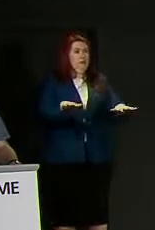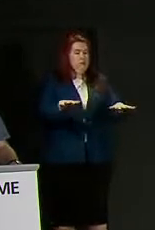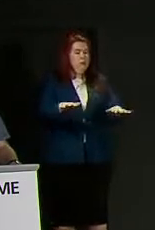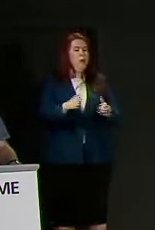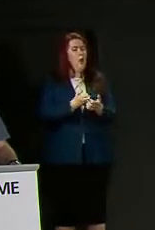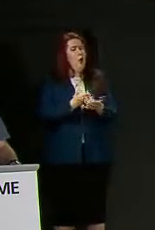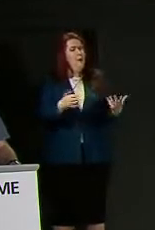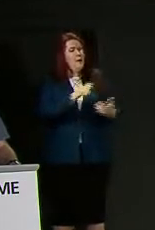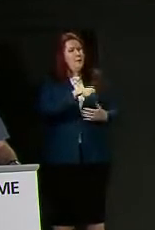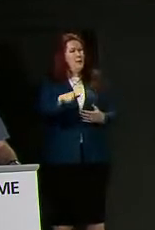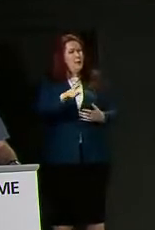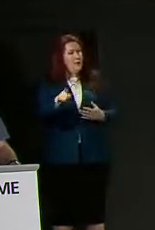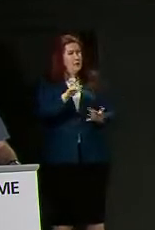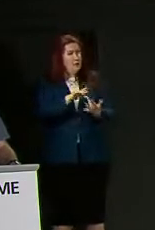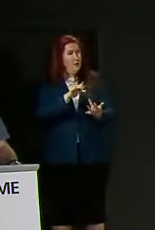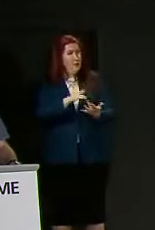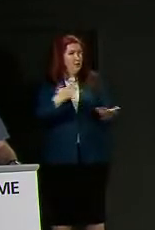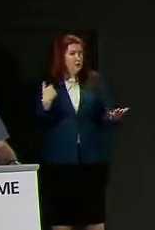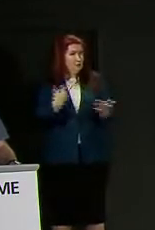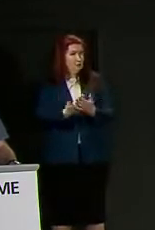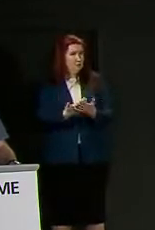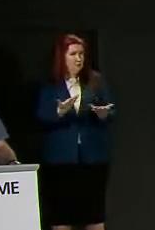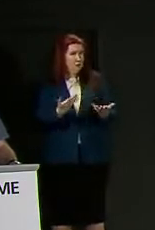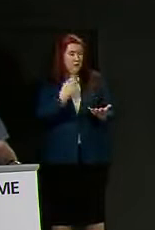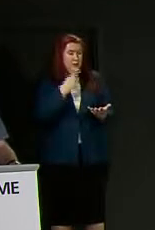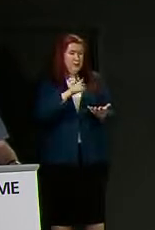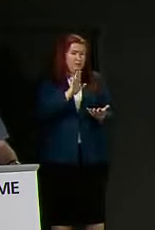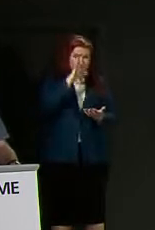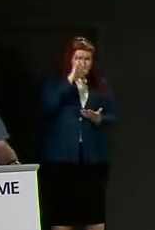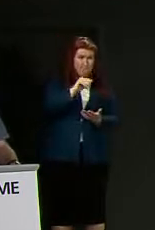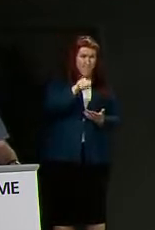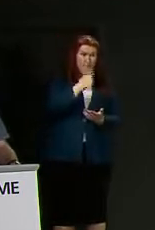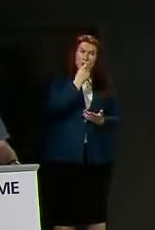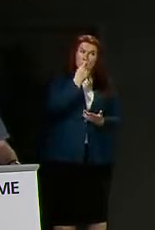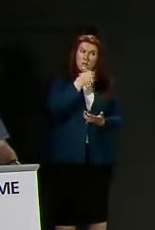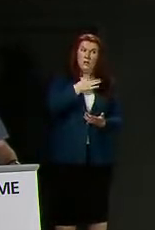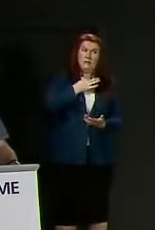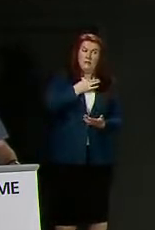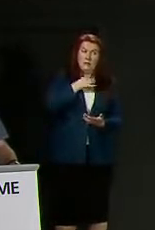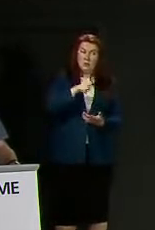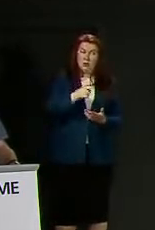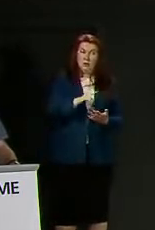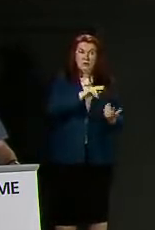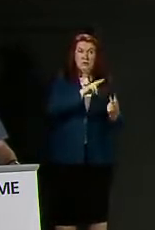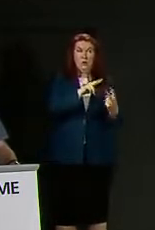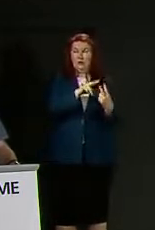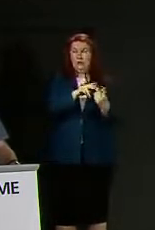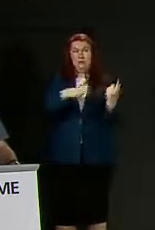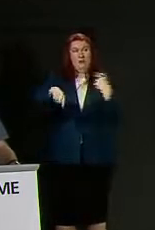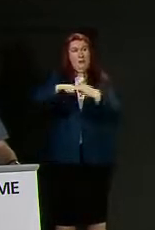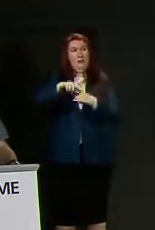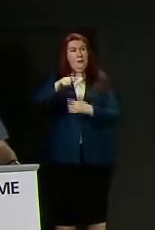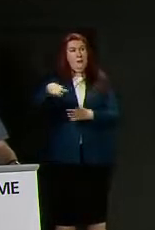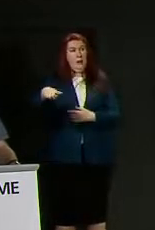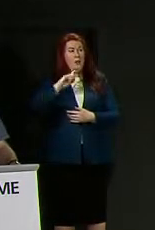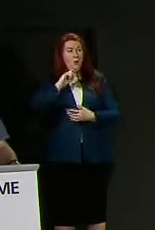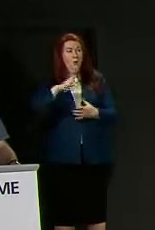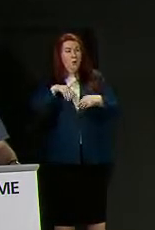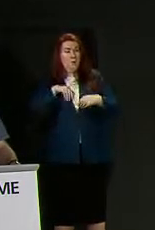people they have been in contact with to say that they could be at risk, that they may have been in contact with an infected person.